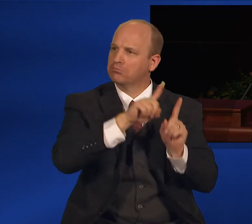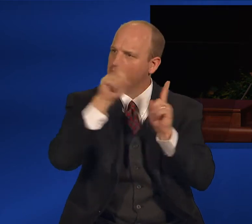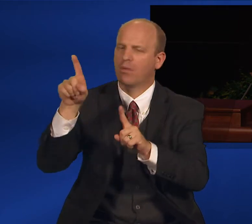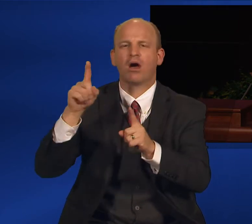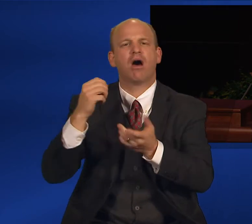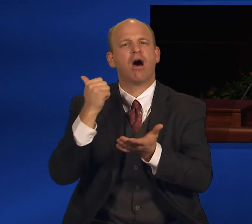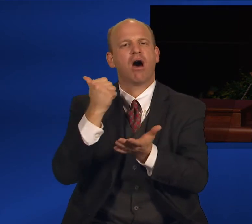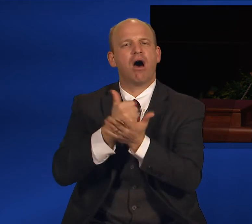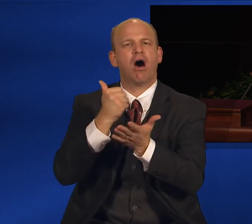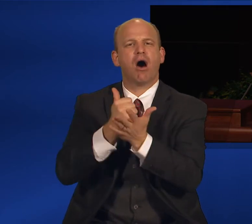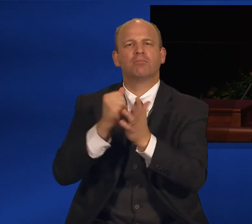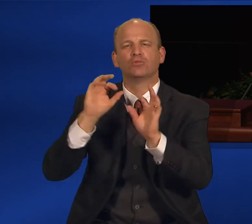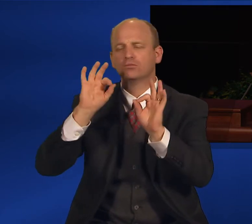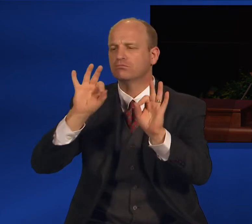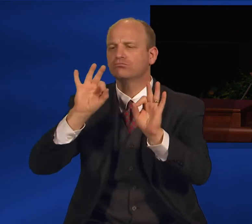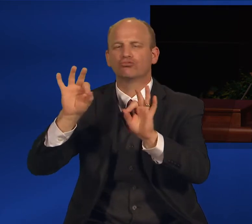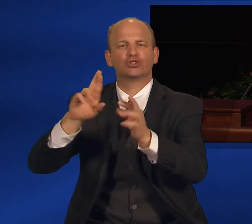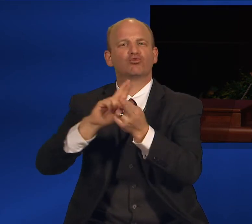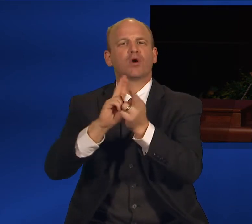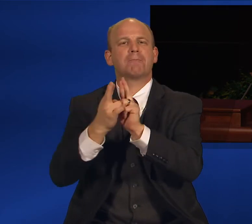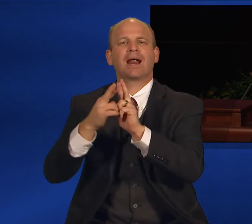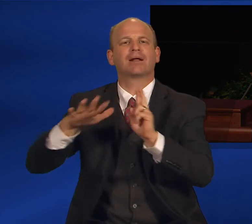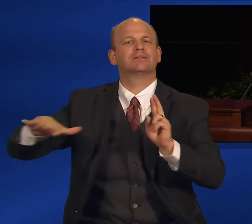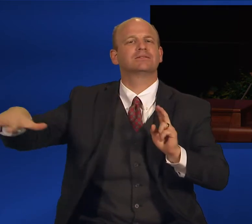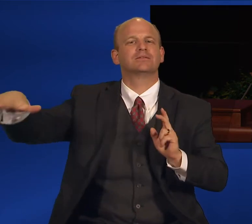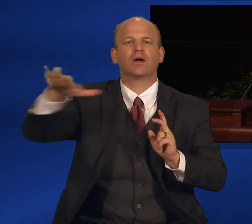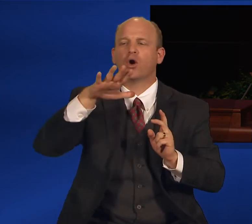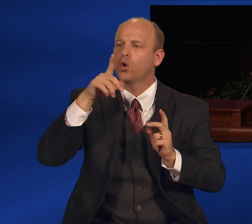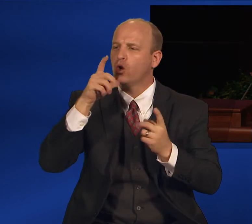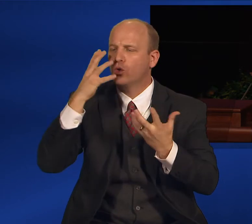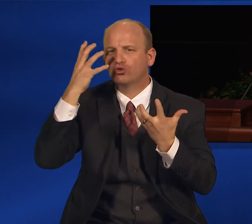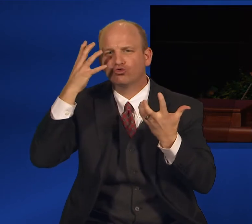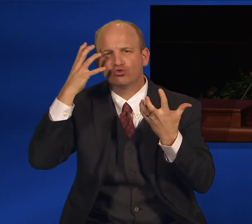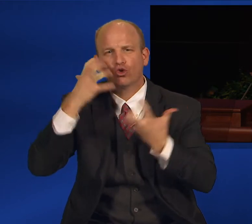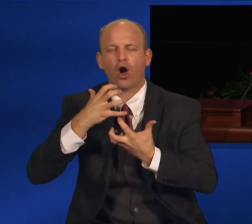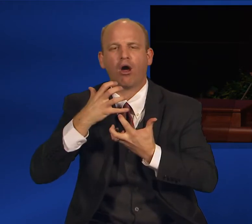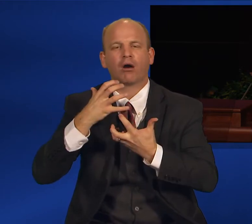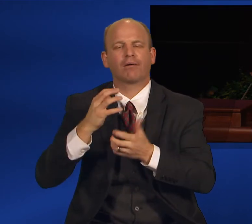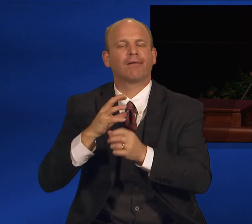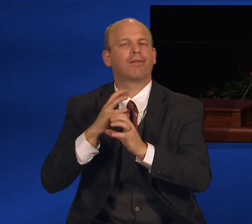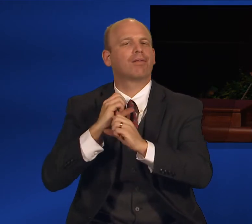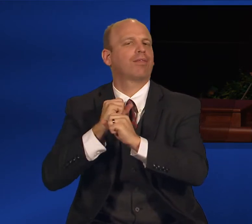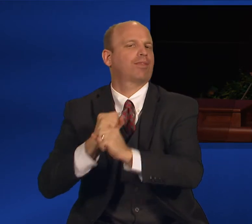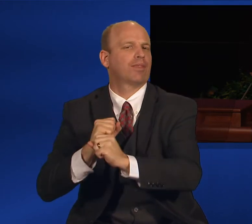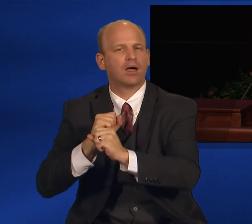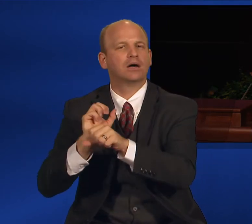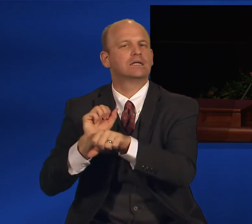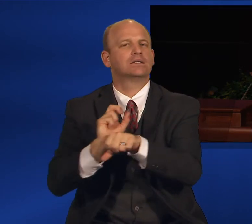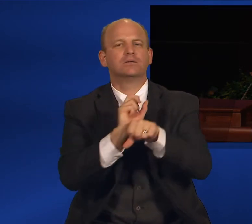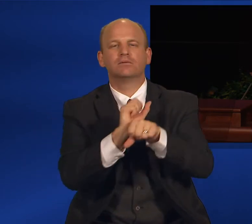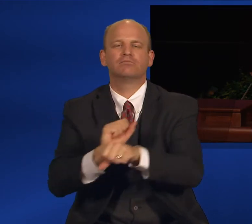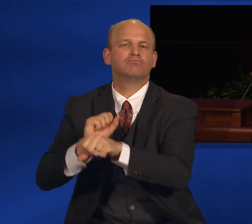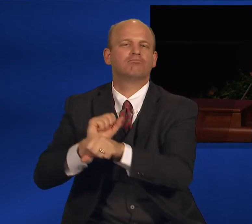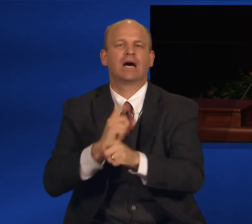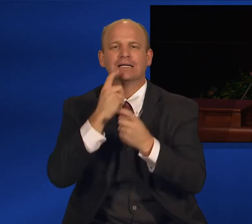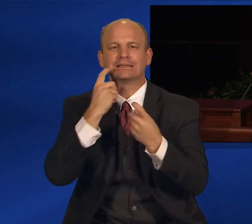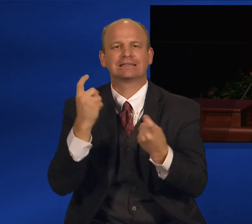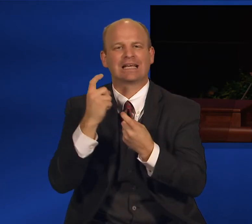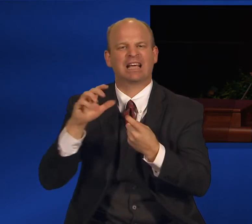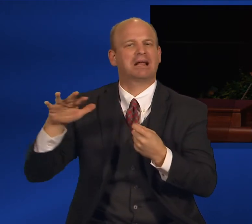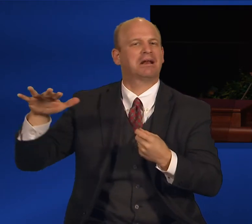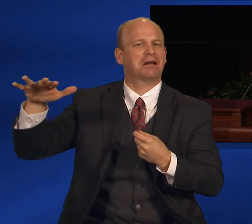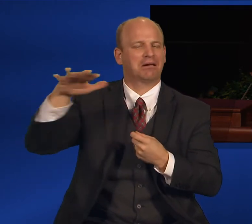begotten Son of God, among those who are in darkness and under the bondage of sin in the great world of the spirits of the dead.